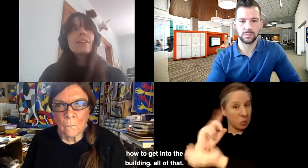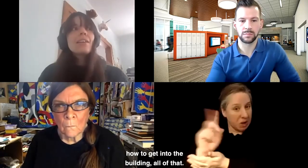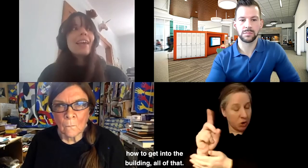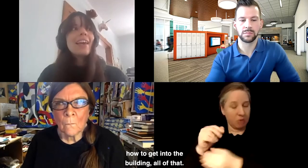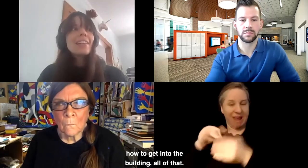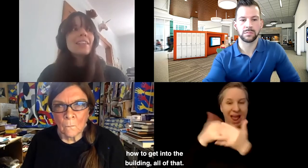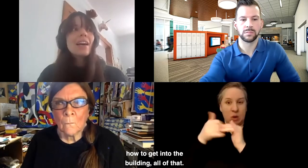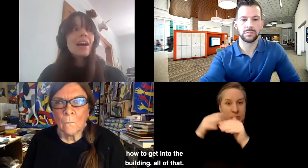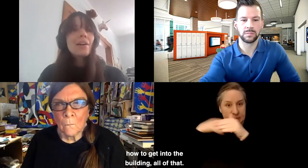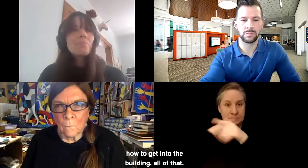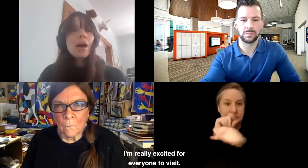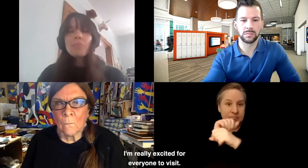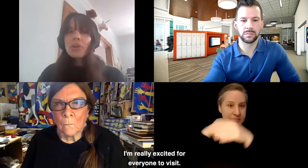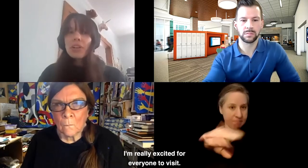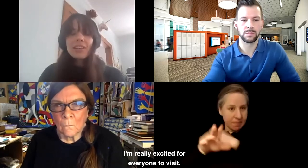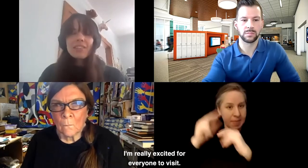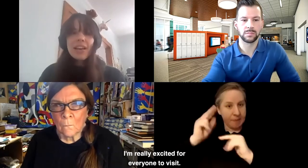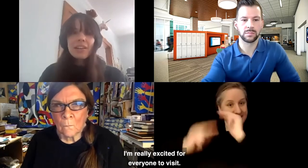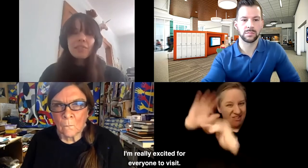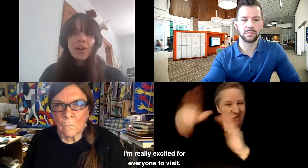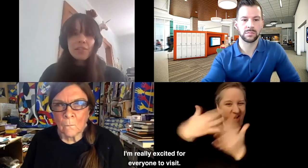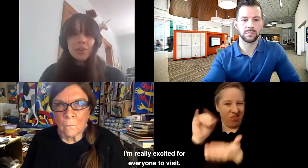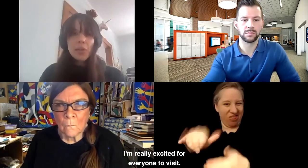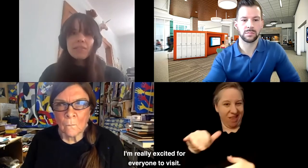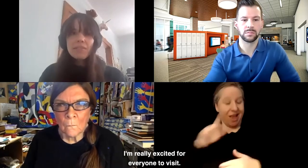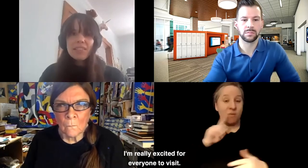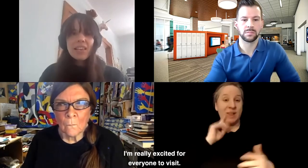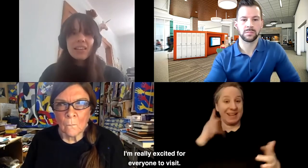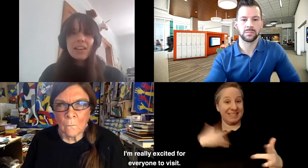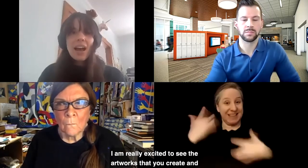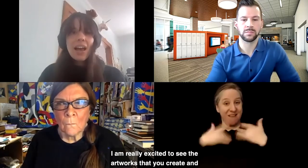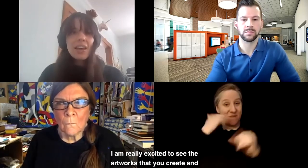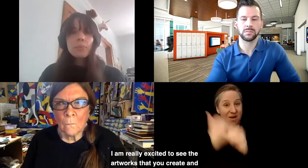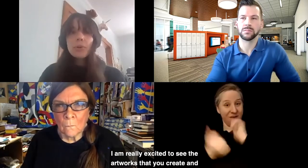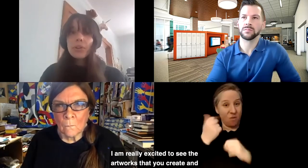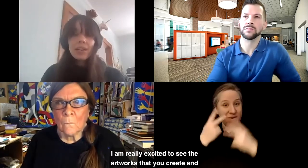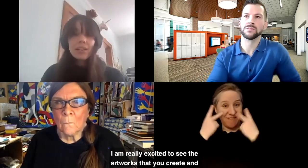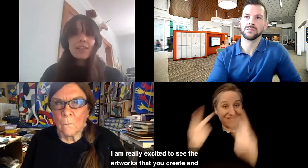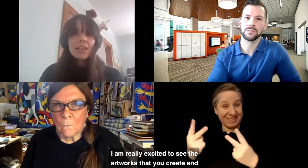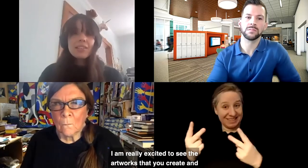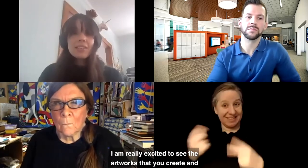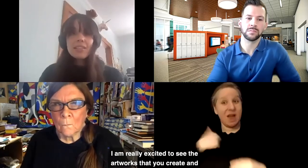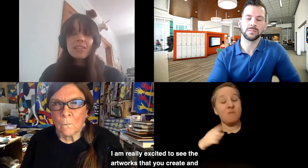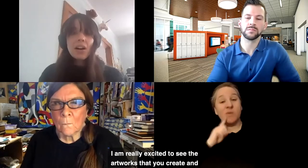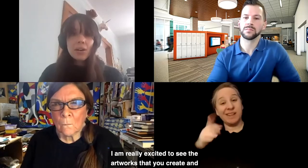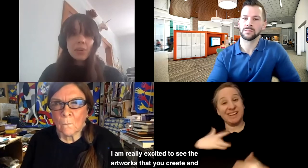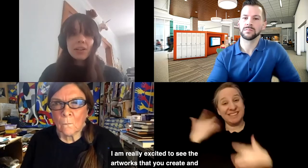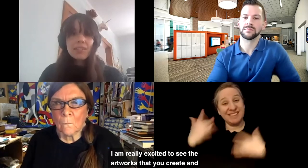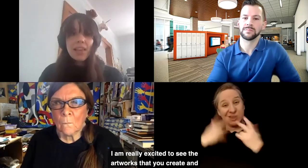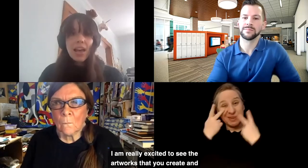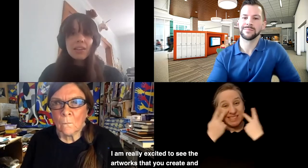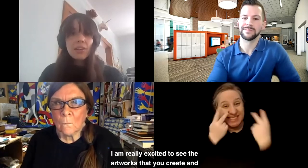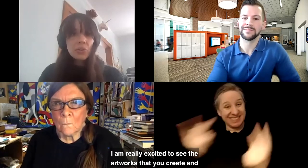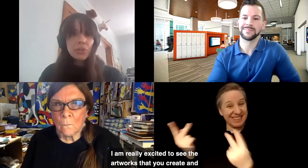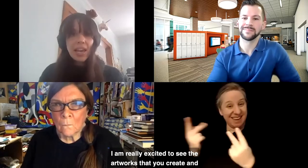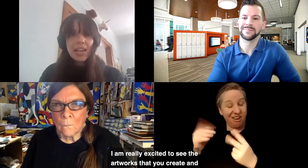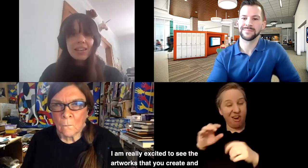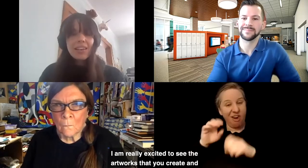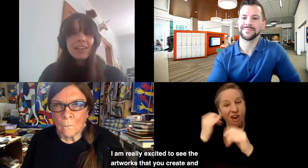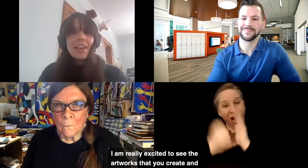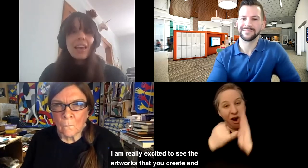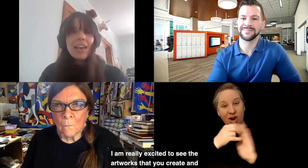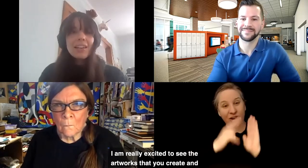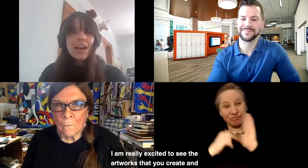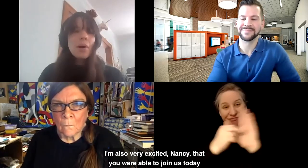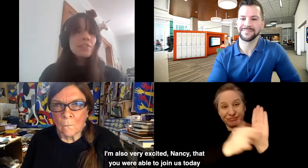that. Um, um, I'm really excited for everyone to visit. I am really excited to see the artworks that you create,